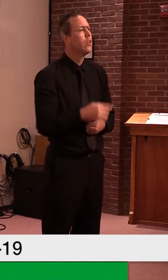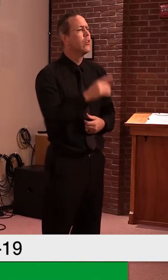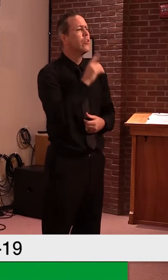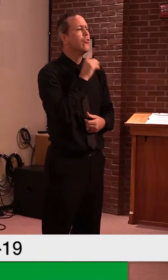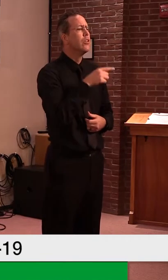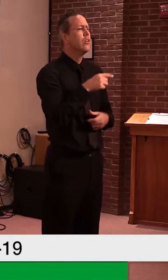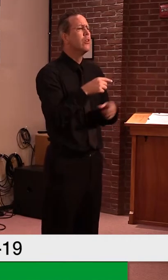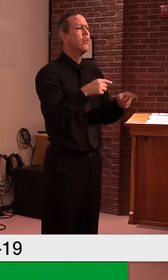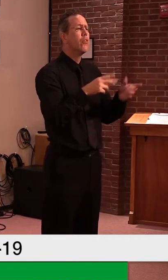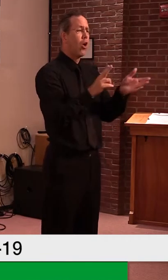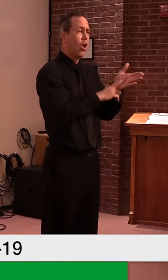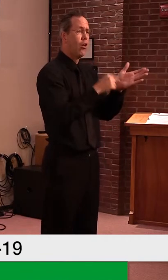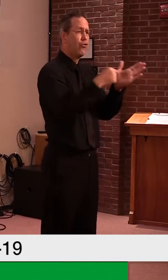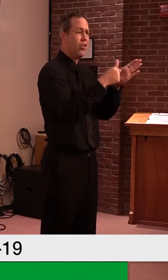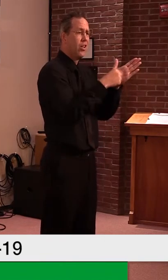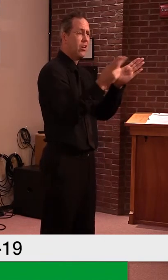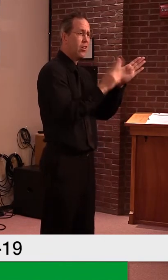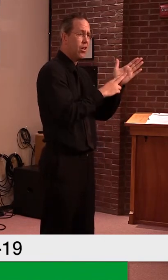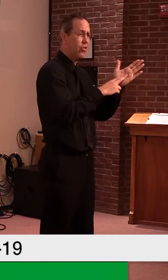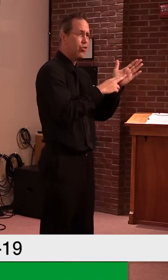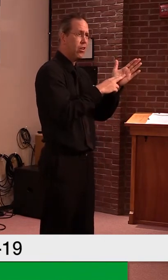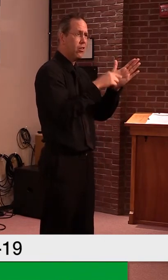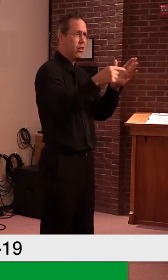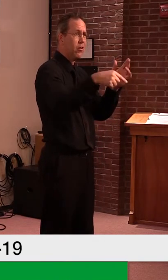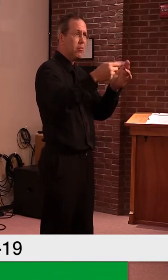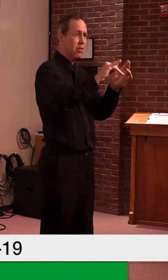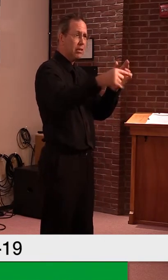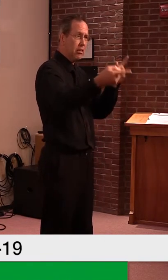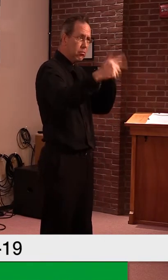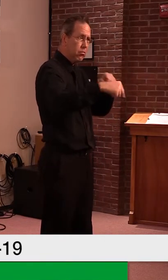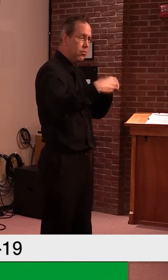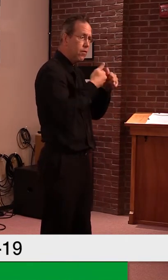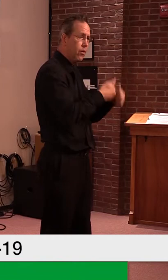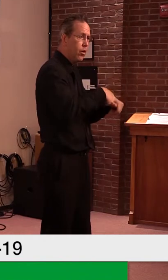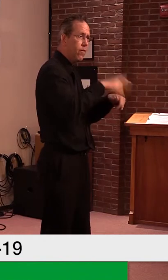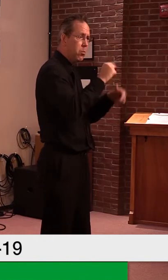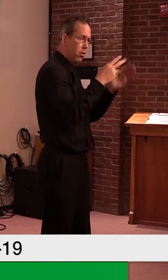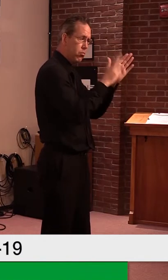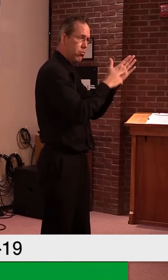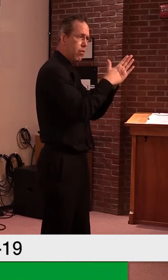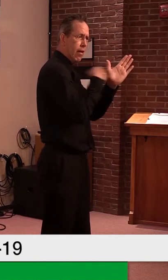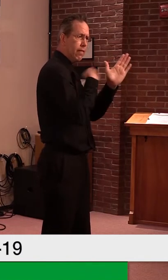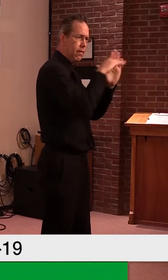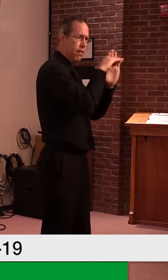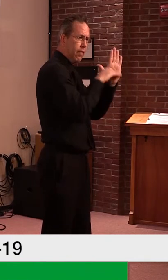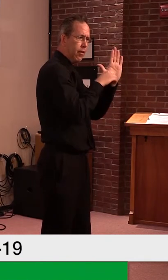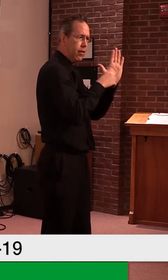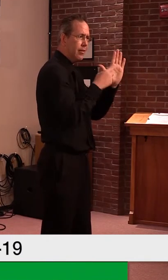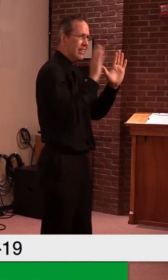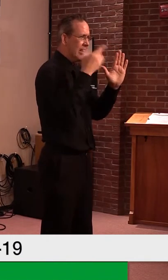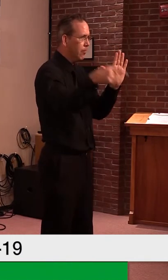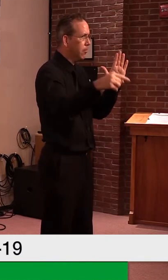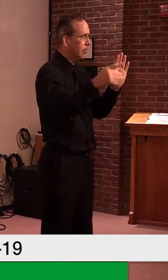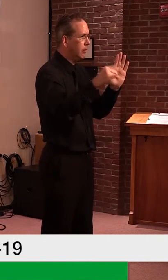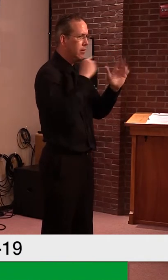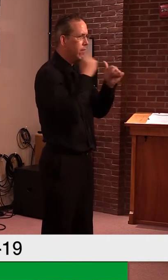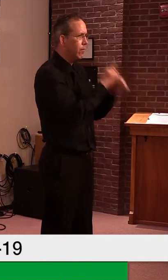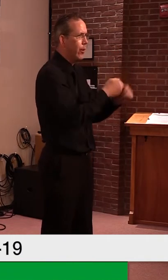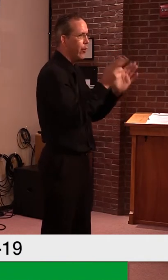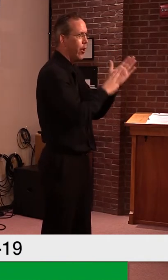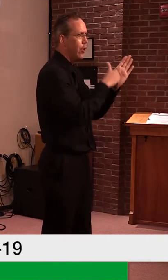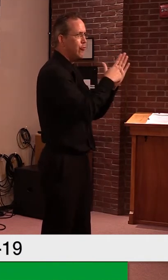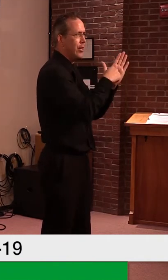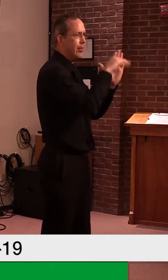sort of things. Um, and that clearly didn't happen in this case. When they were contacted in terms of